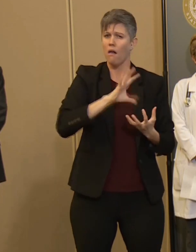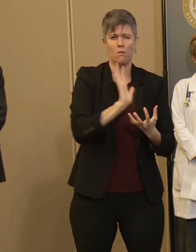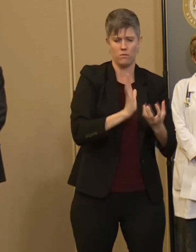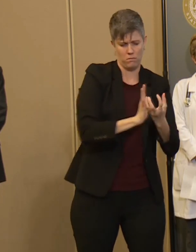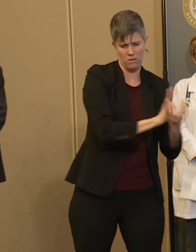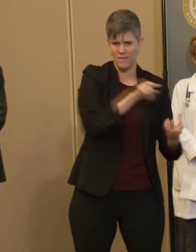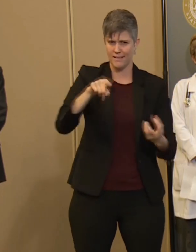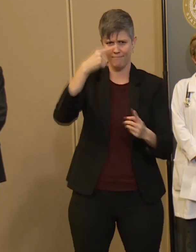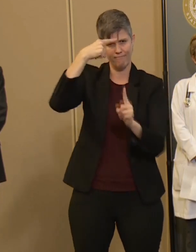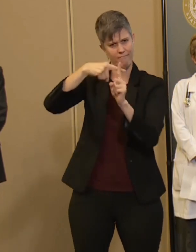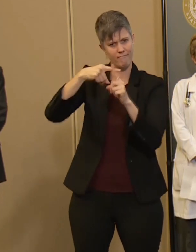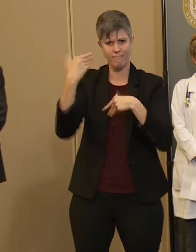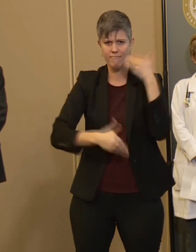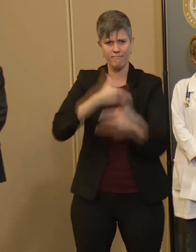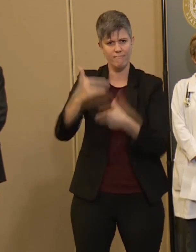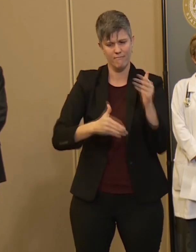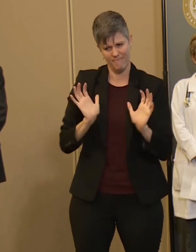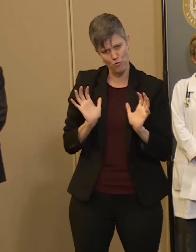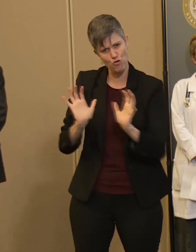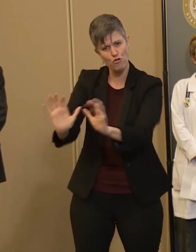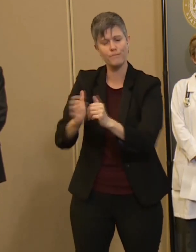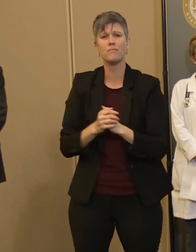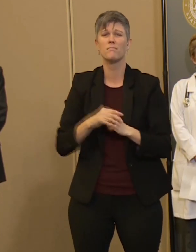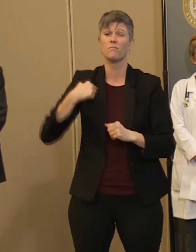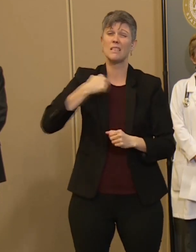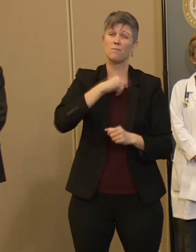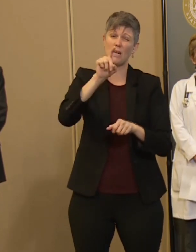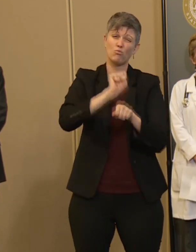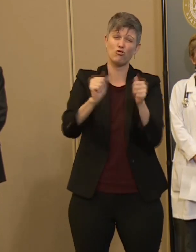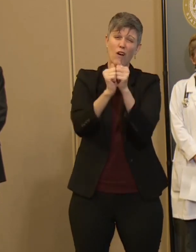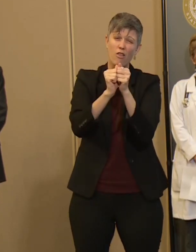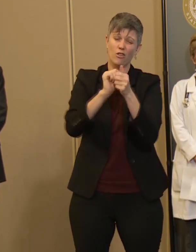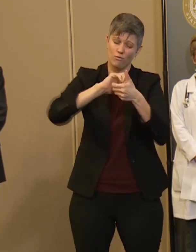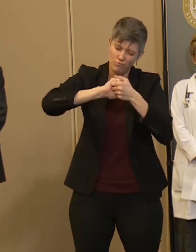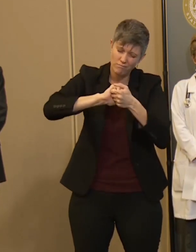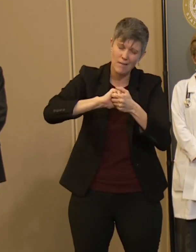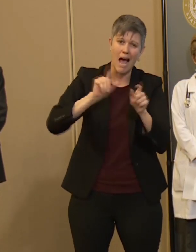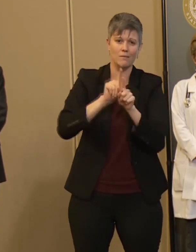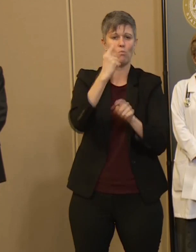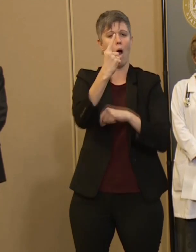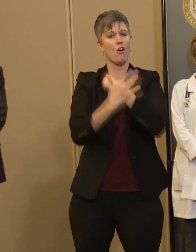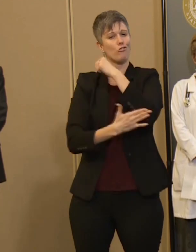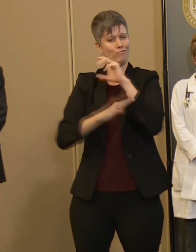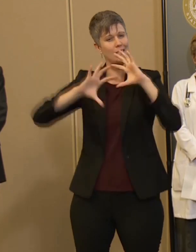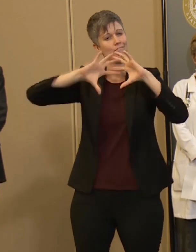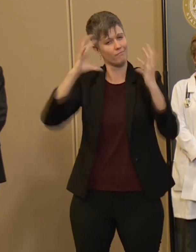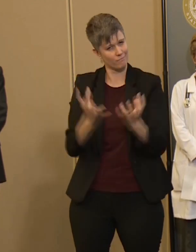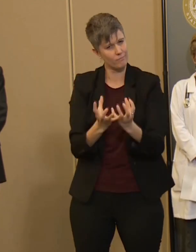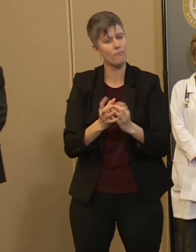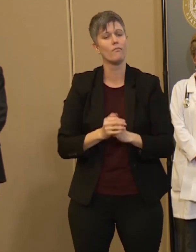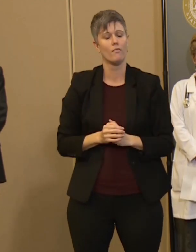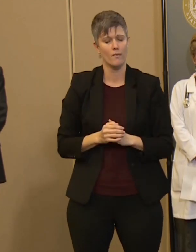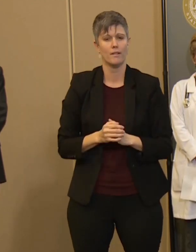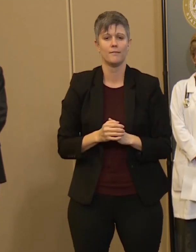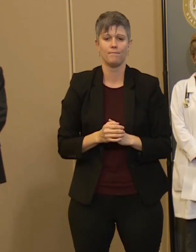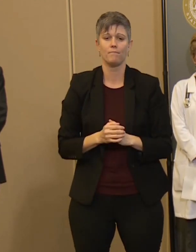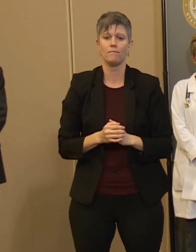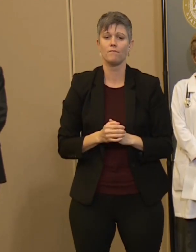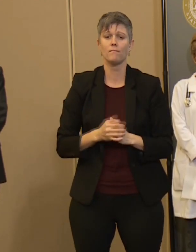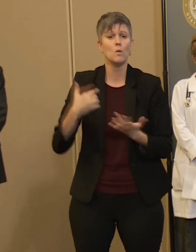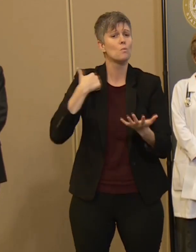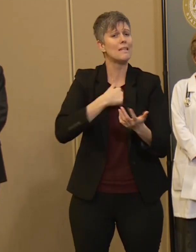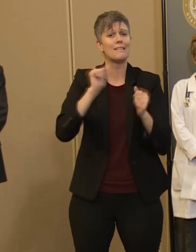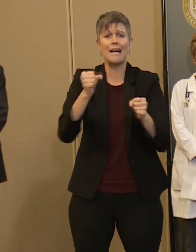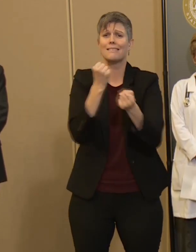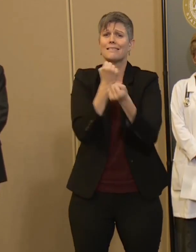we have to do it not as individual cities and states, but as one United States. Together, we can save thousands of lives